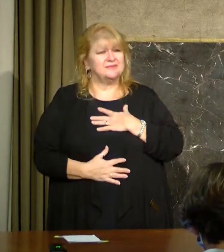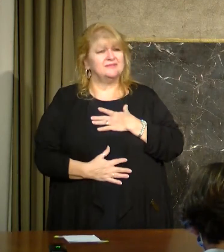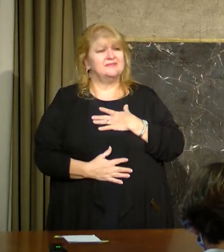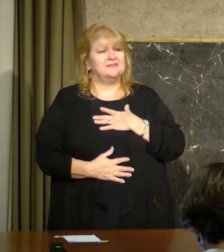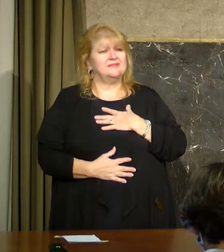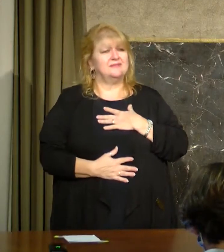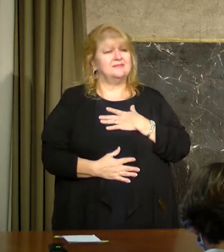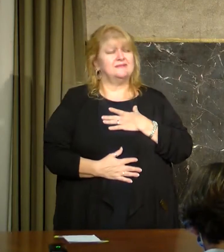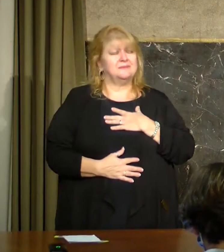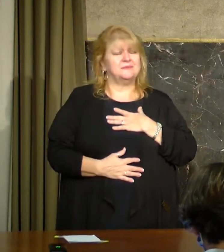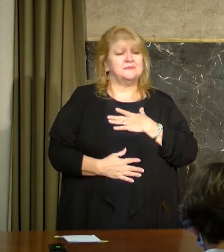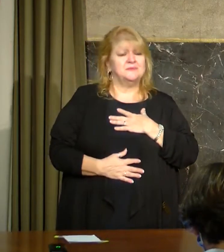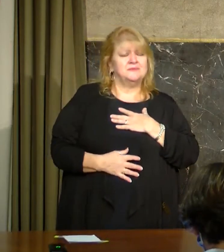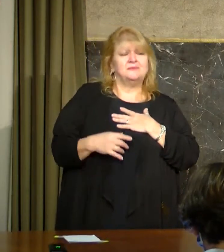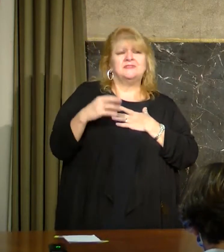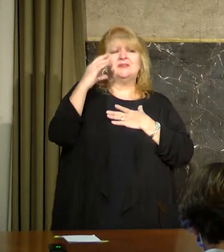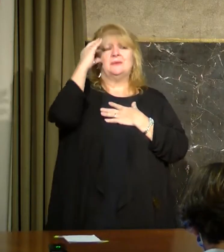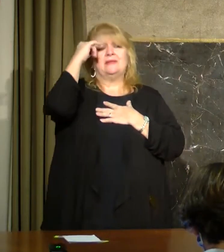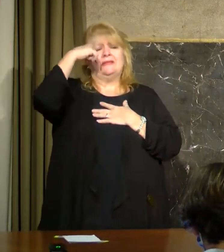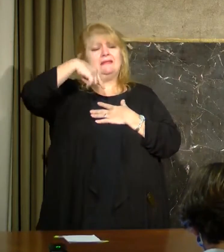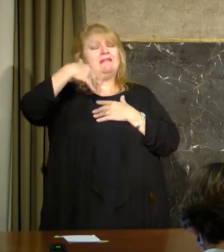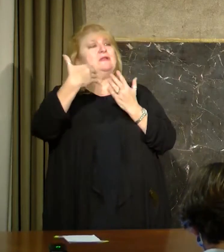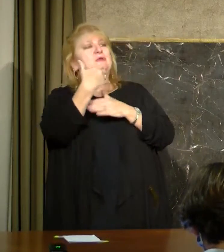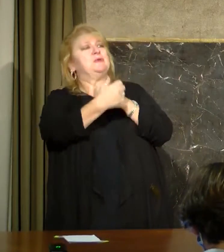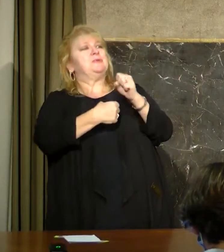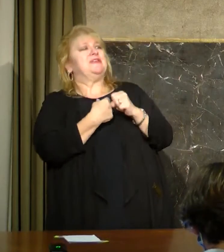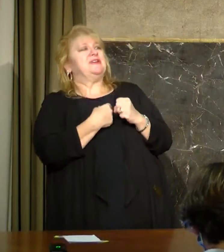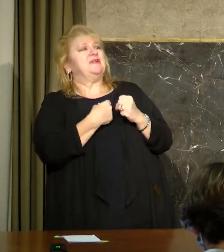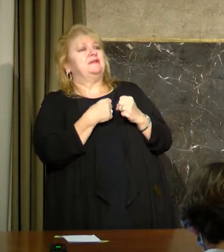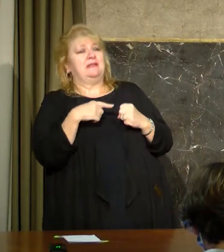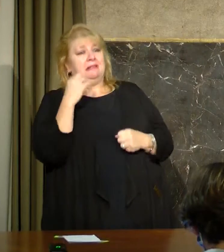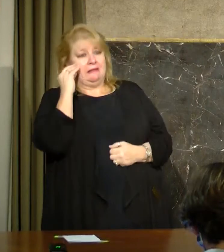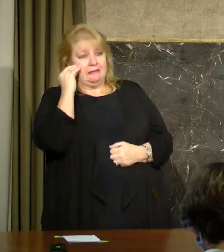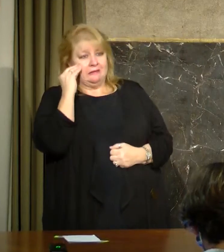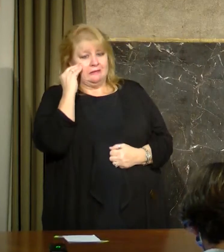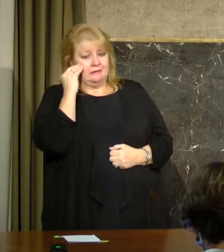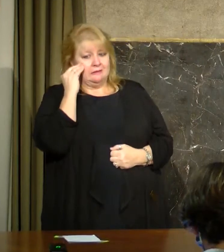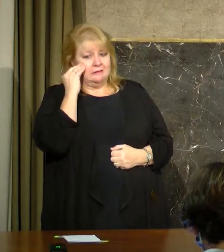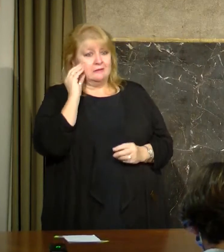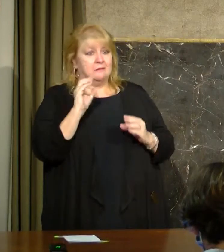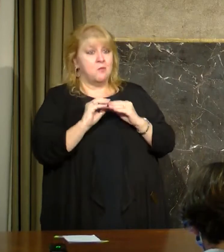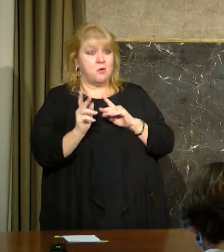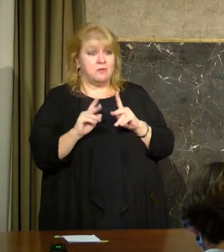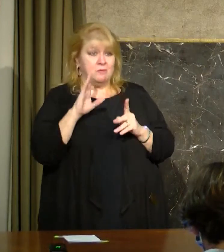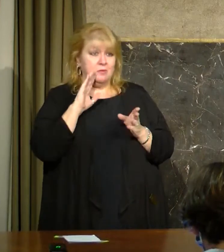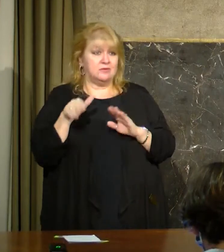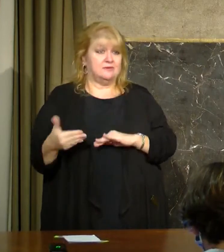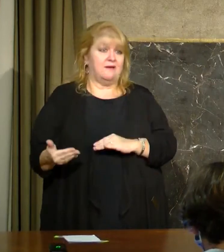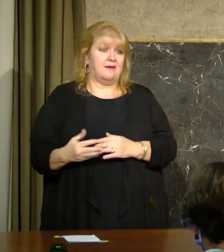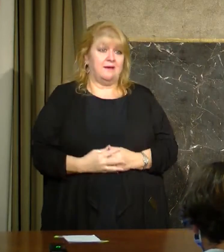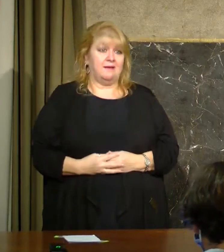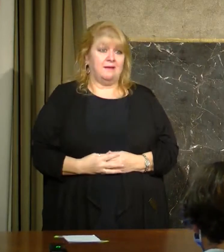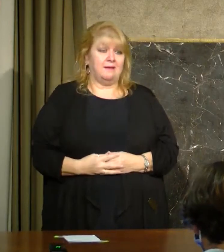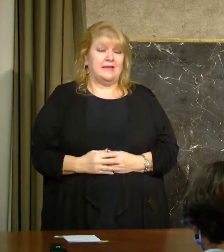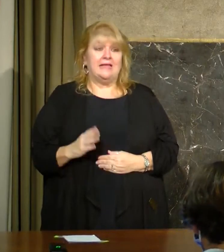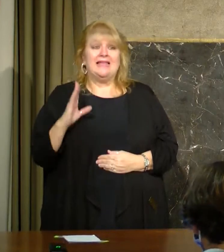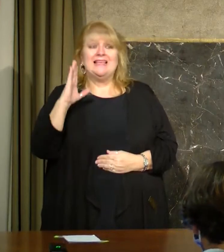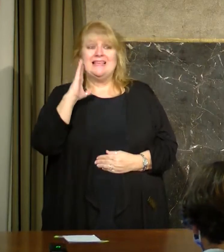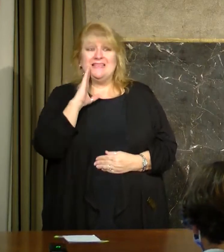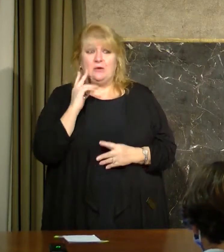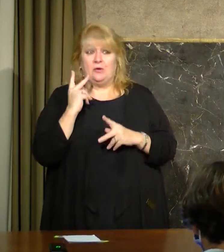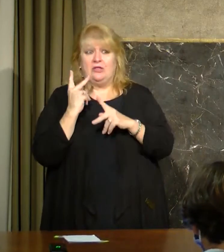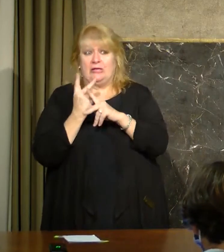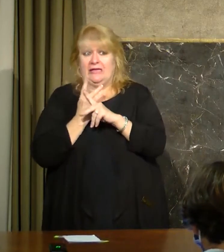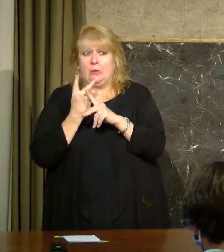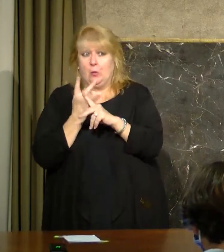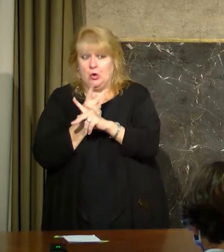cognizant of that. And we think it's going to get worse before it gets better because we haven't peaked yet.